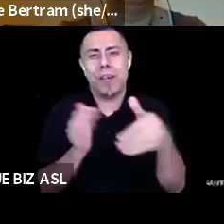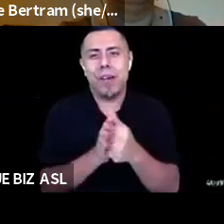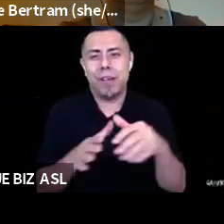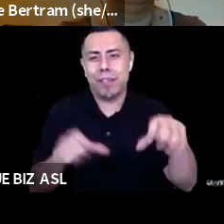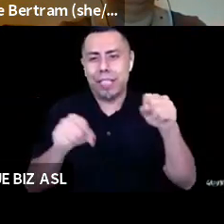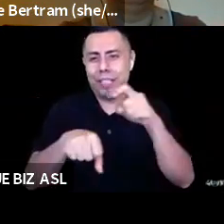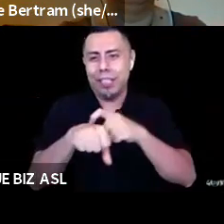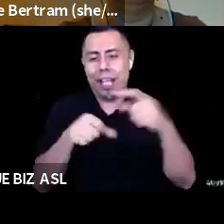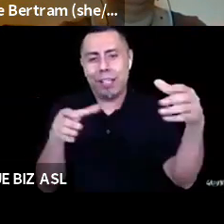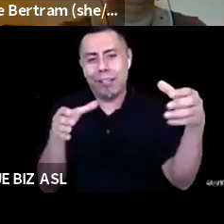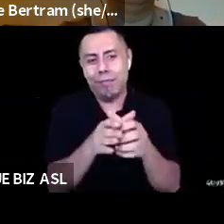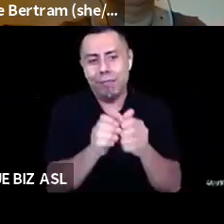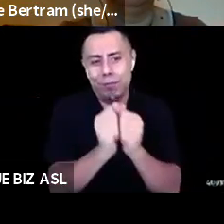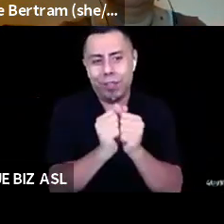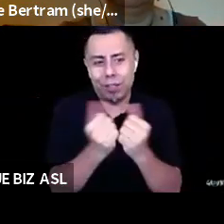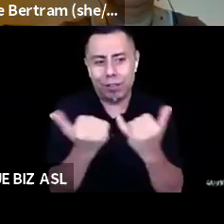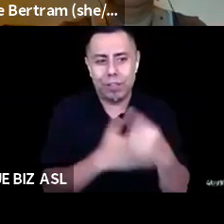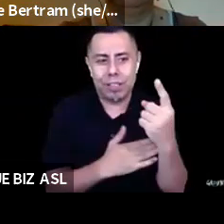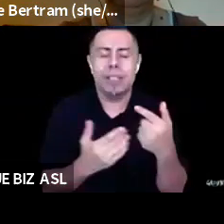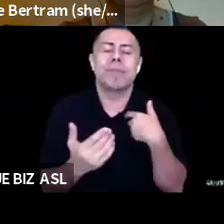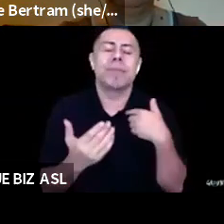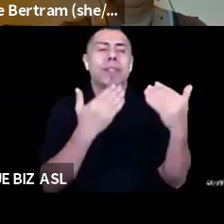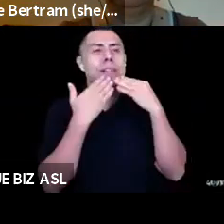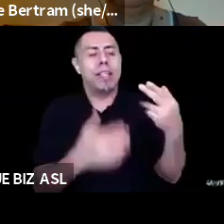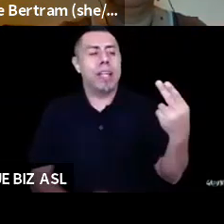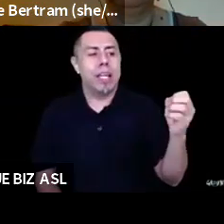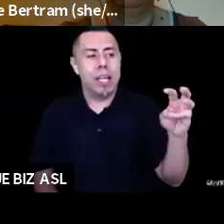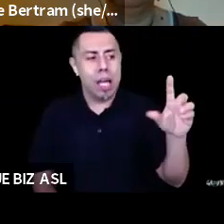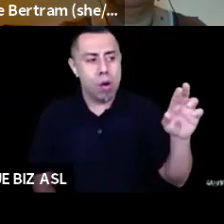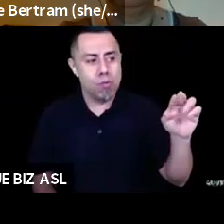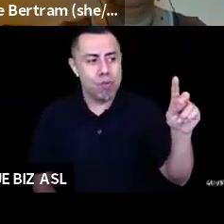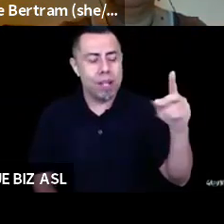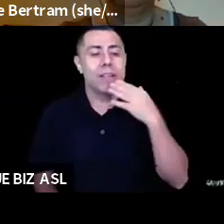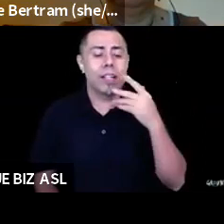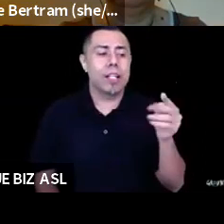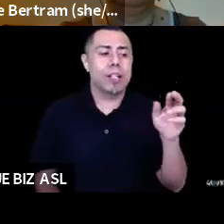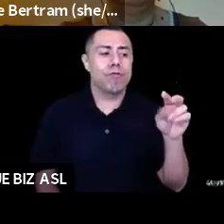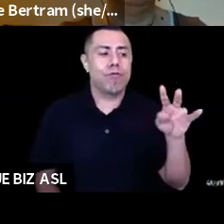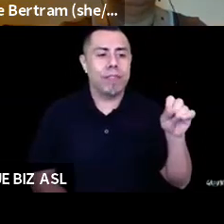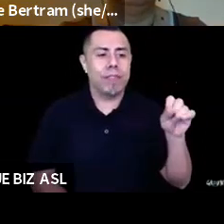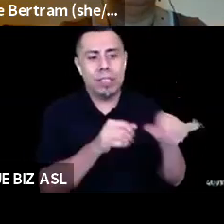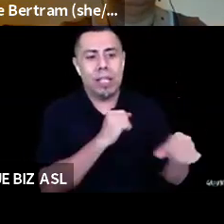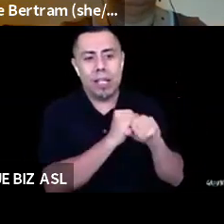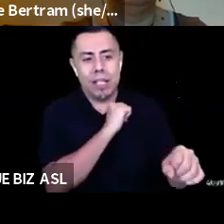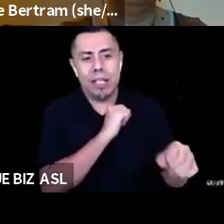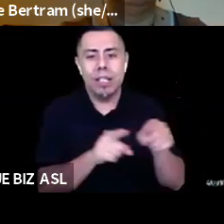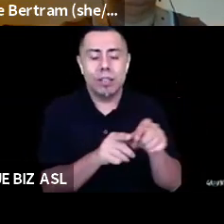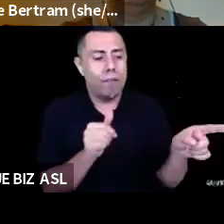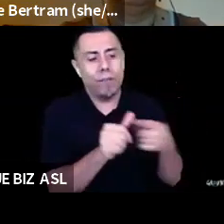A big thank you to our friends at how around. Thank you Travis for staying late. And at first people's fund for your support during this third chapter of green new theater